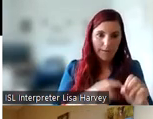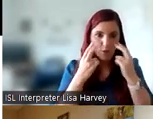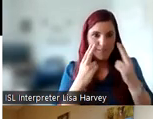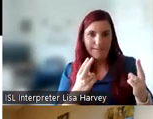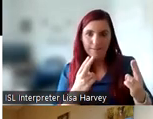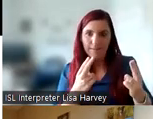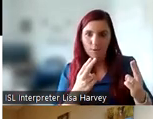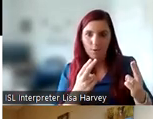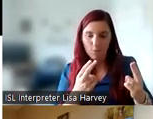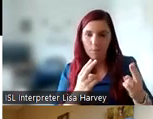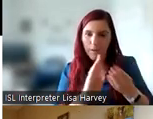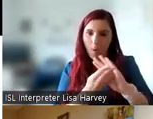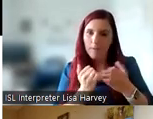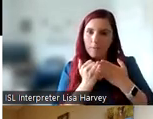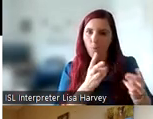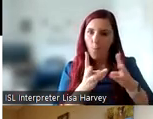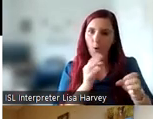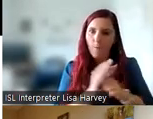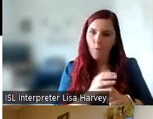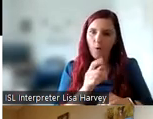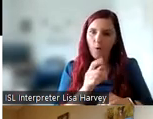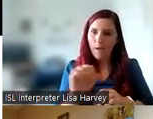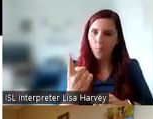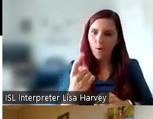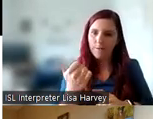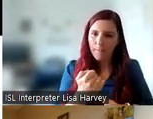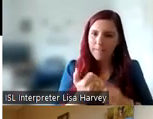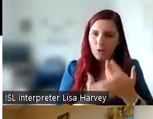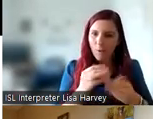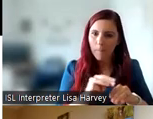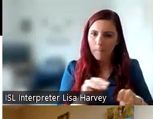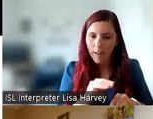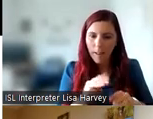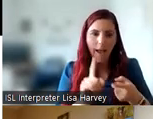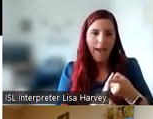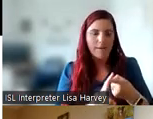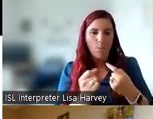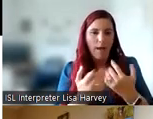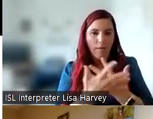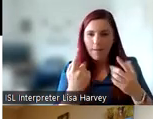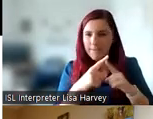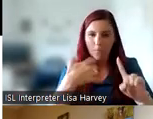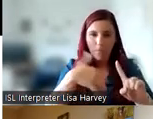And you can see there we were able to open it up to a wide variety of different backgrounds.